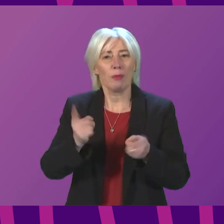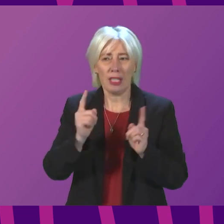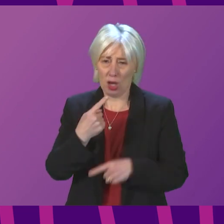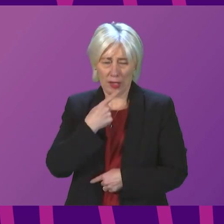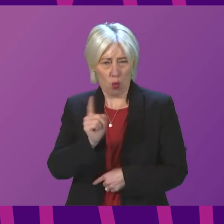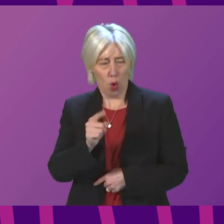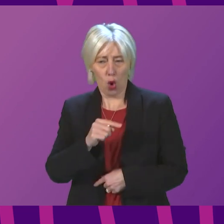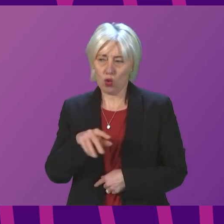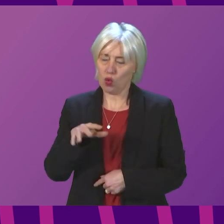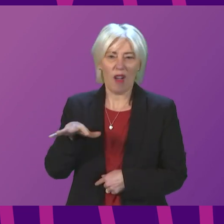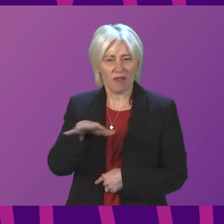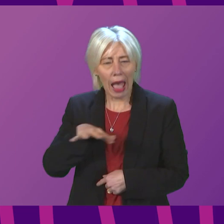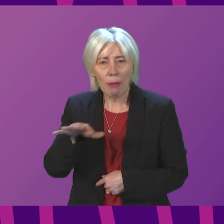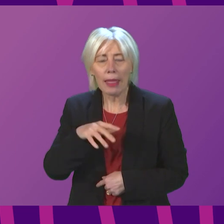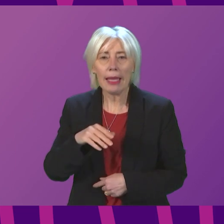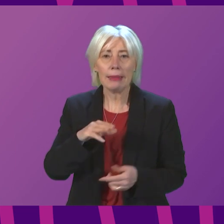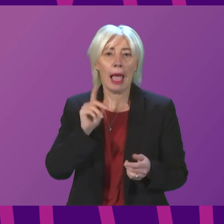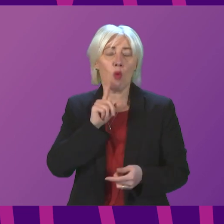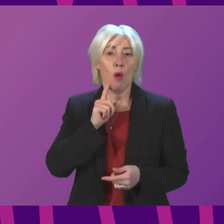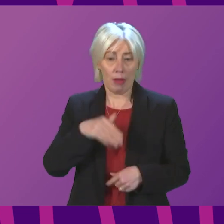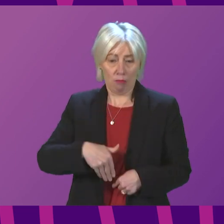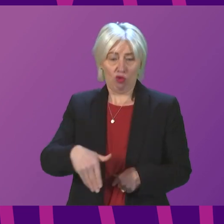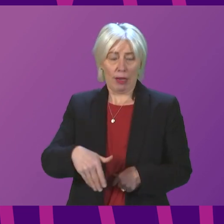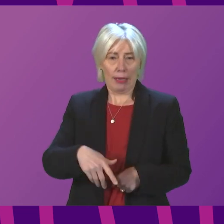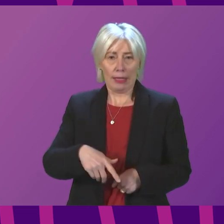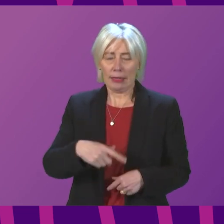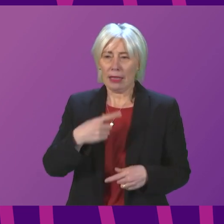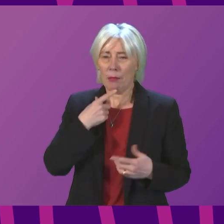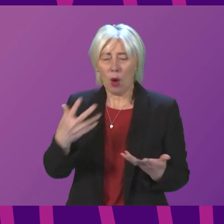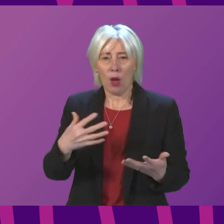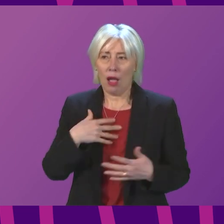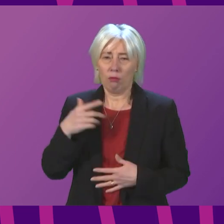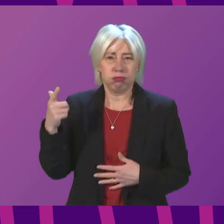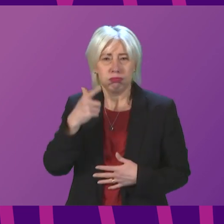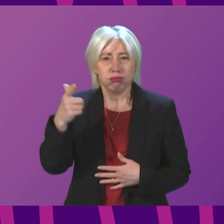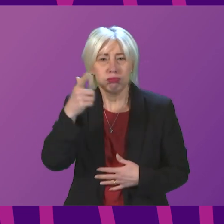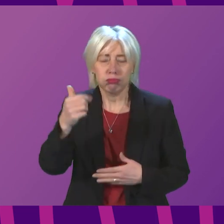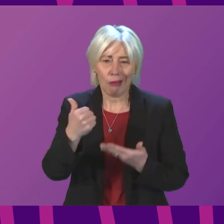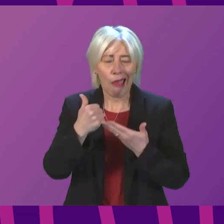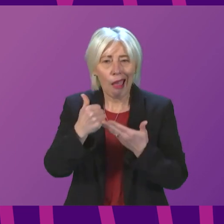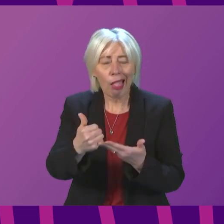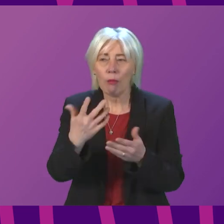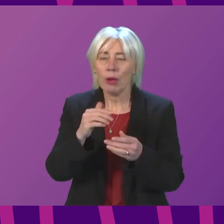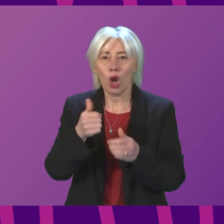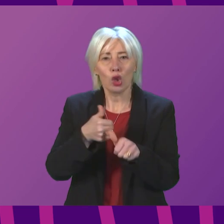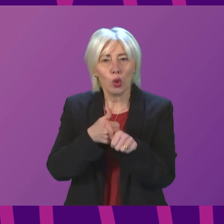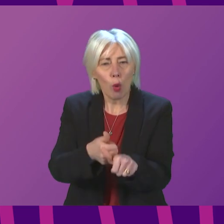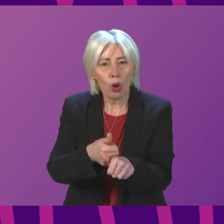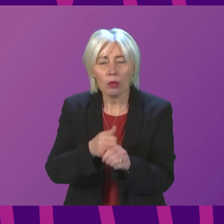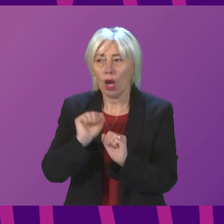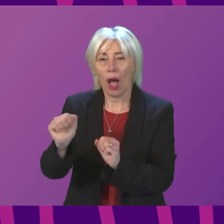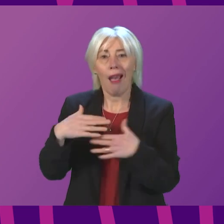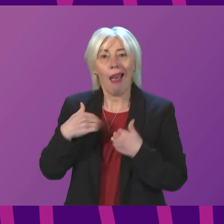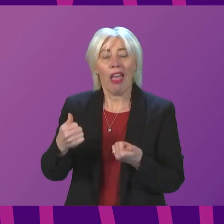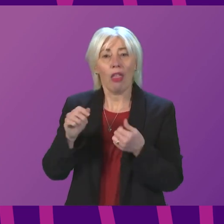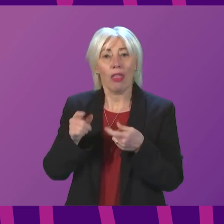families who are in fear during their pregnancy about how far away help and support will be? And since her Health Secretary